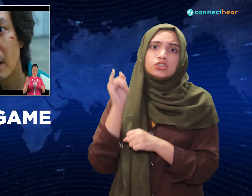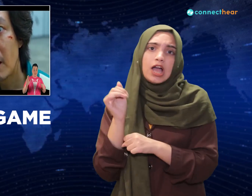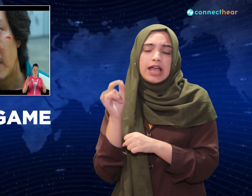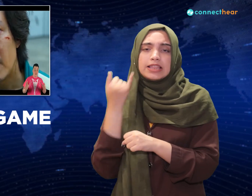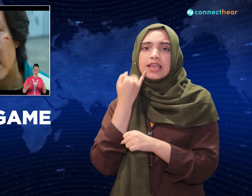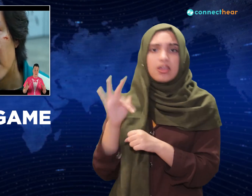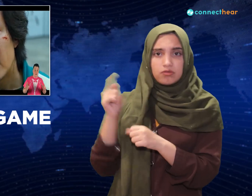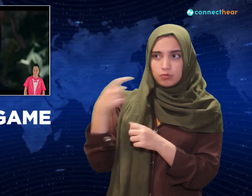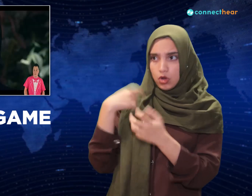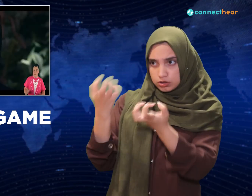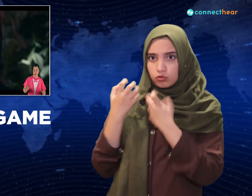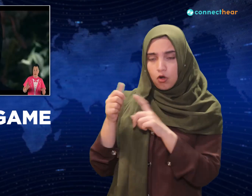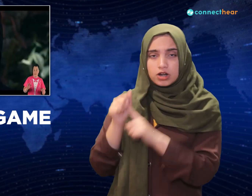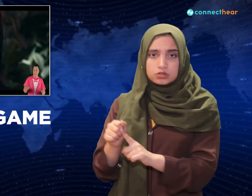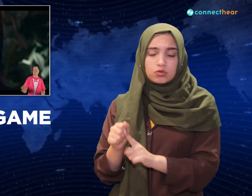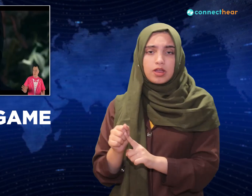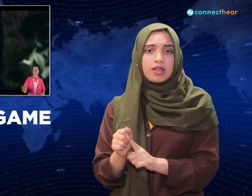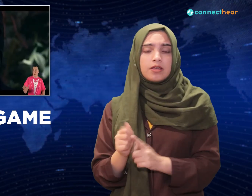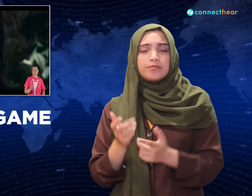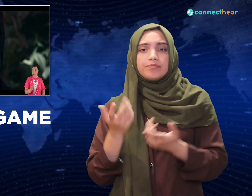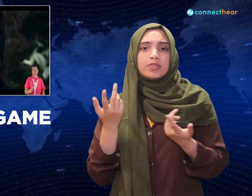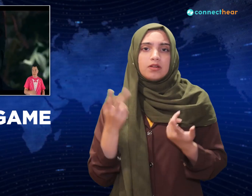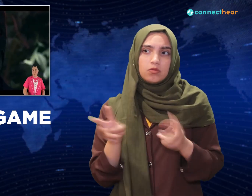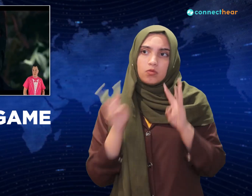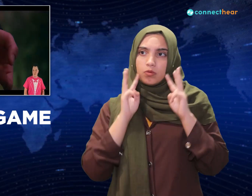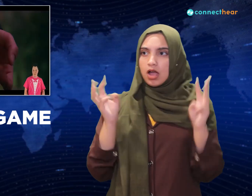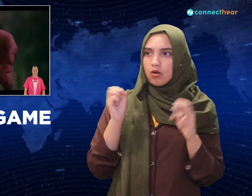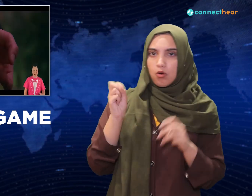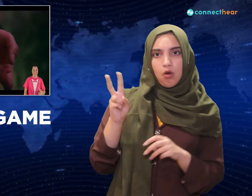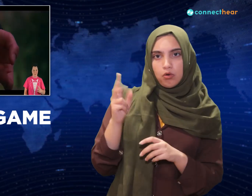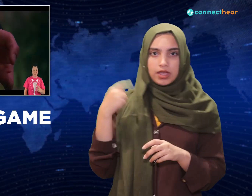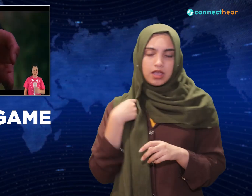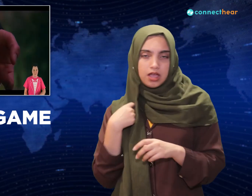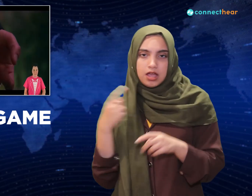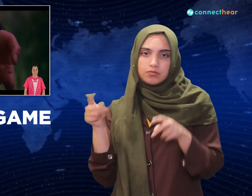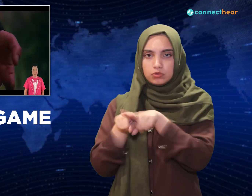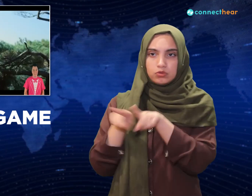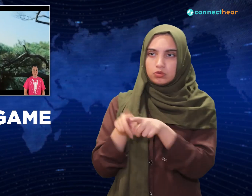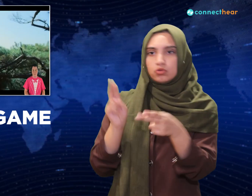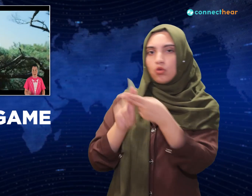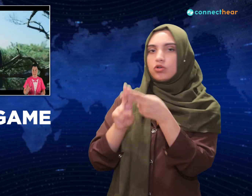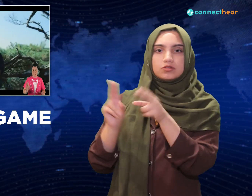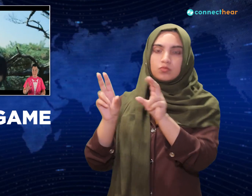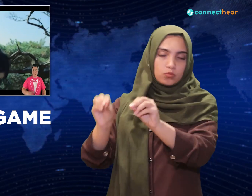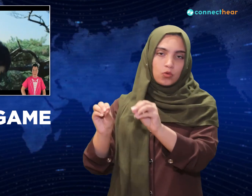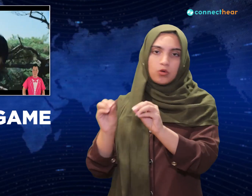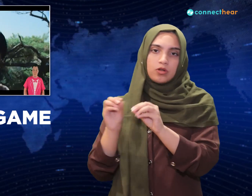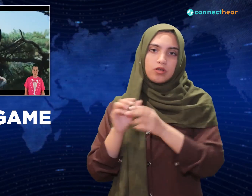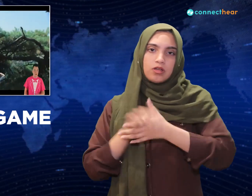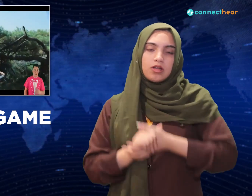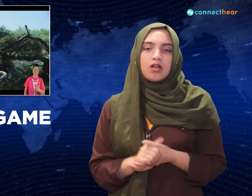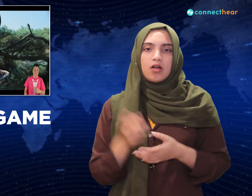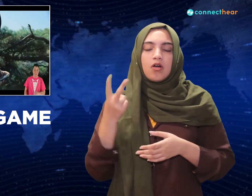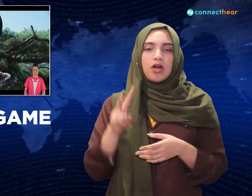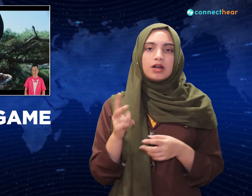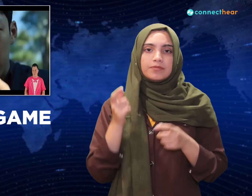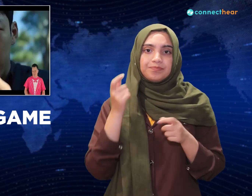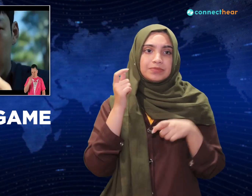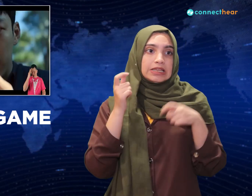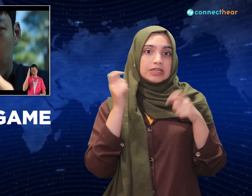anymore. Meanwhile, undercover detective was gathering evidence. He finally escapes and goes to send it, but oh,